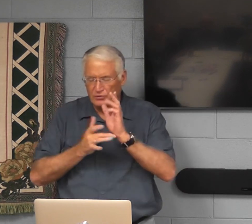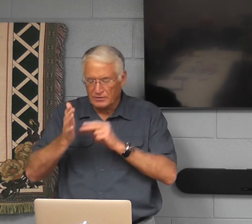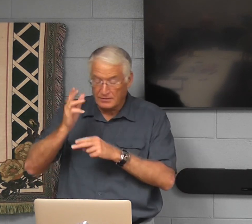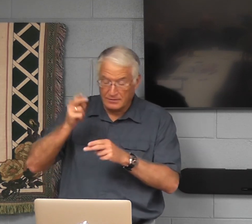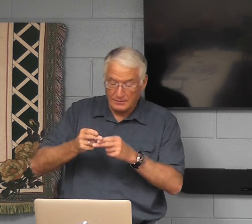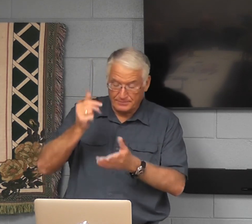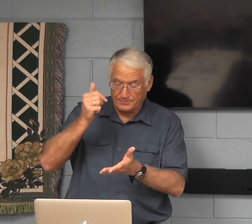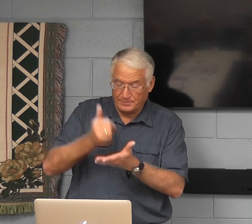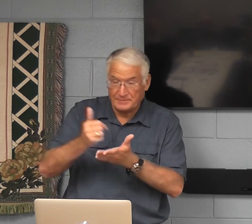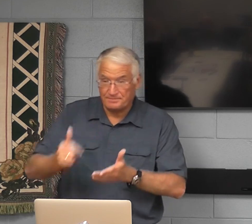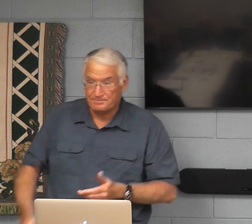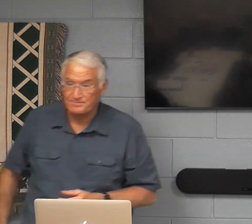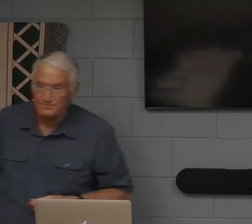For Jesus' name. That's good. Thank . .